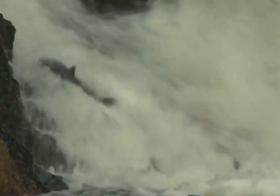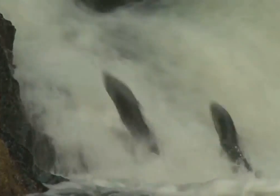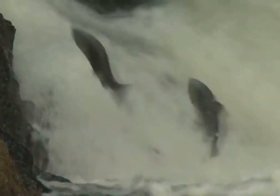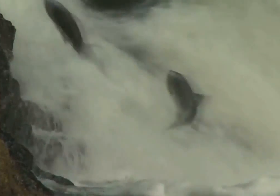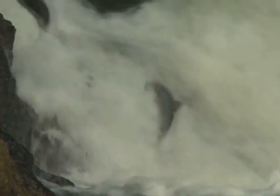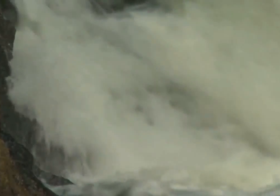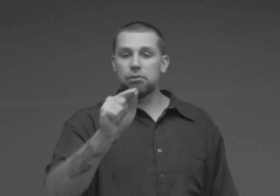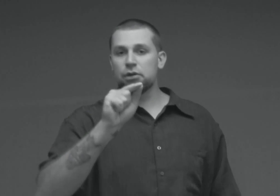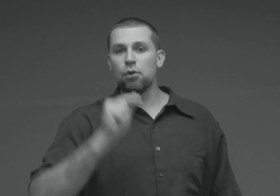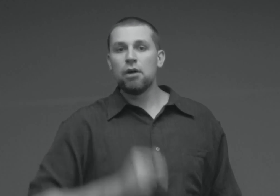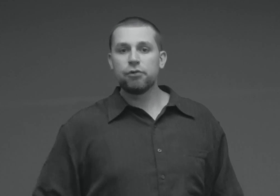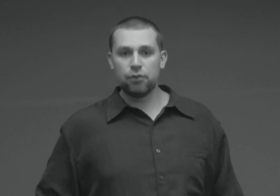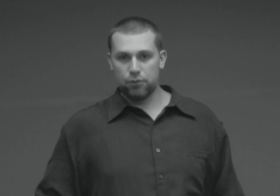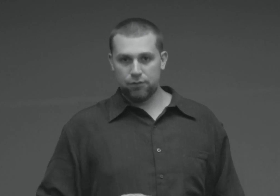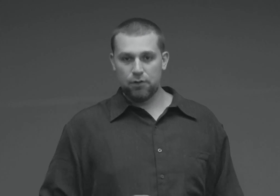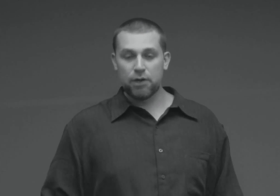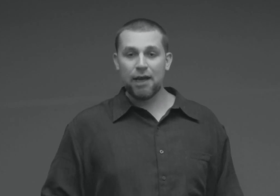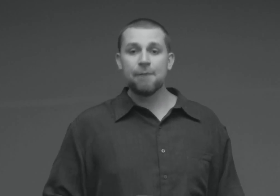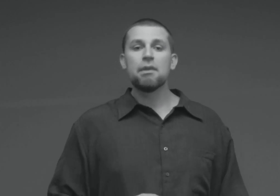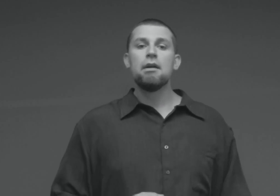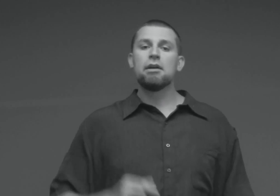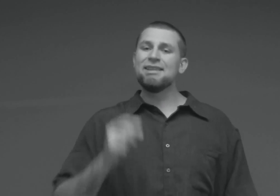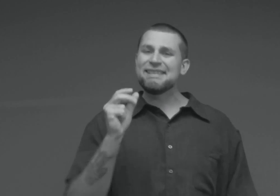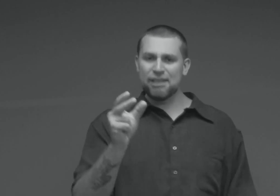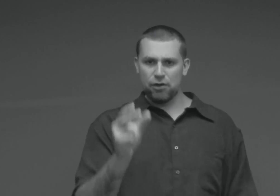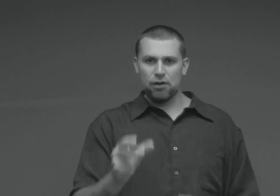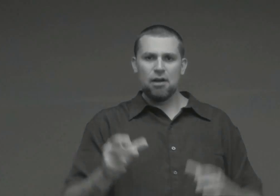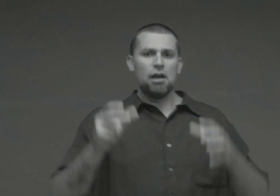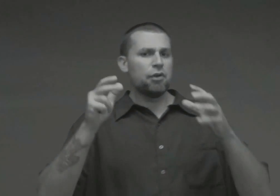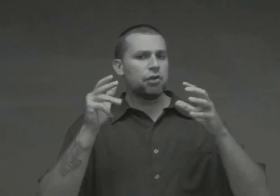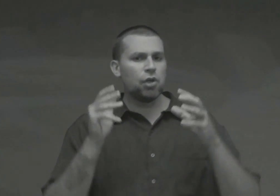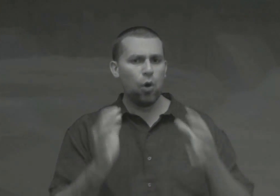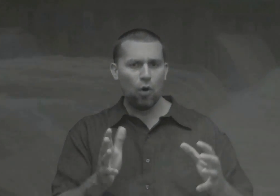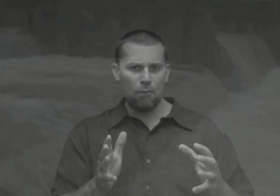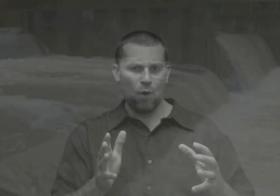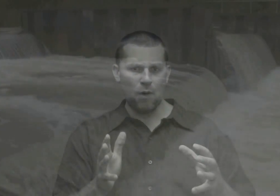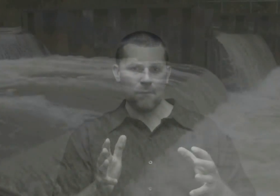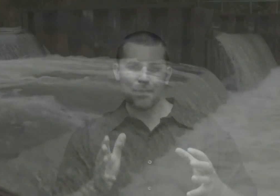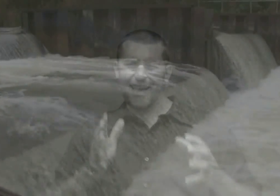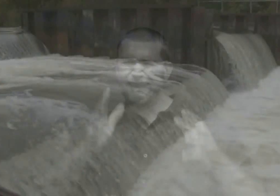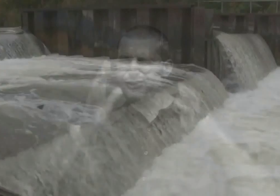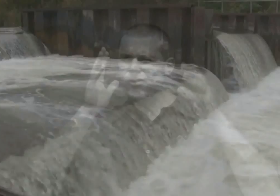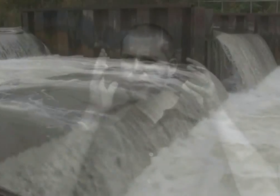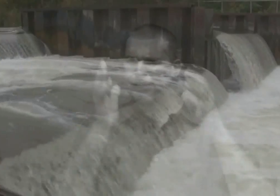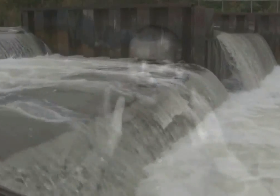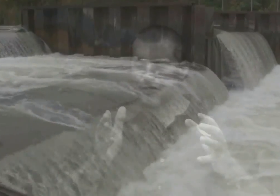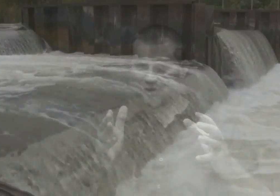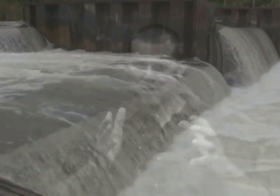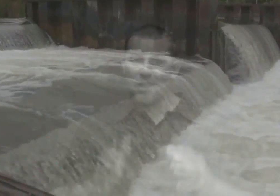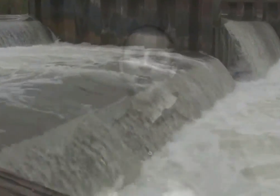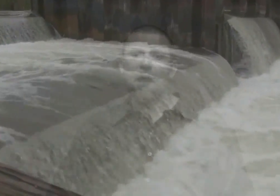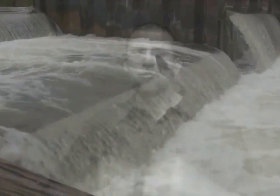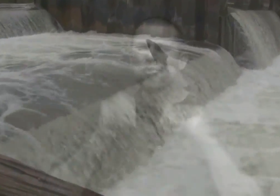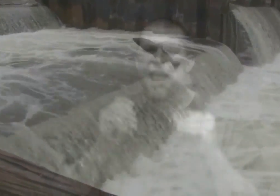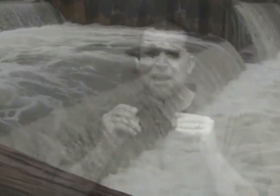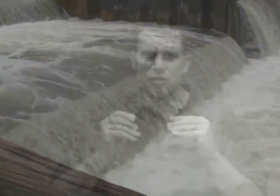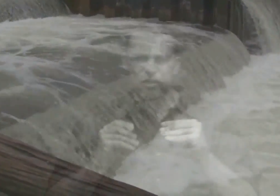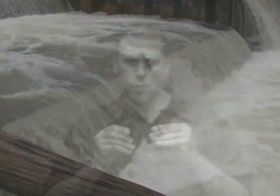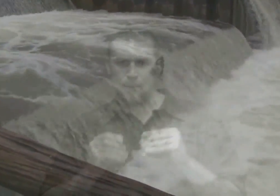sound biblical truth, okay? Consider the turmoil and the tribulation of trying to swim